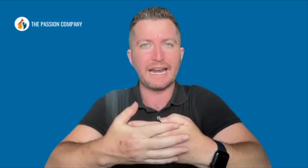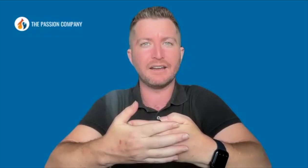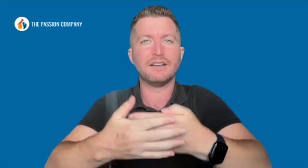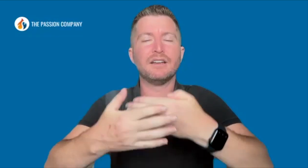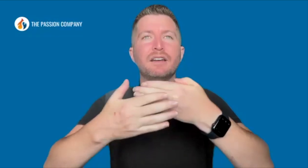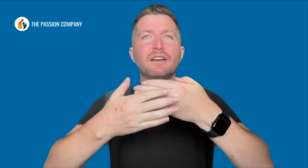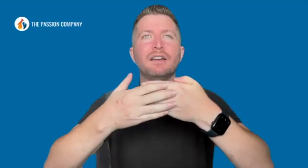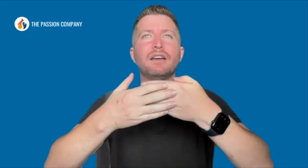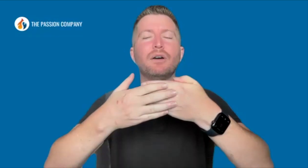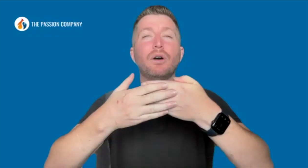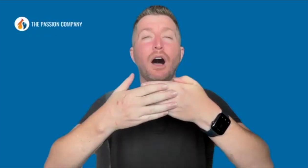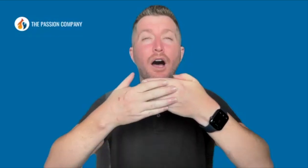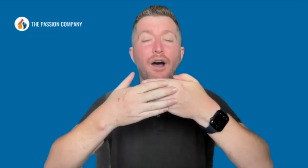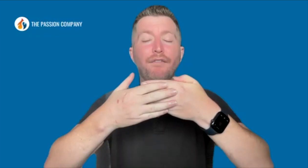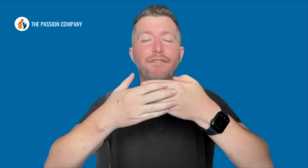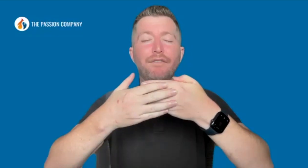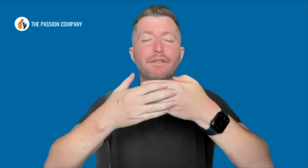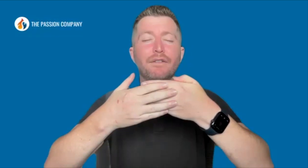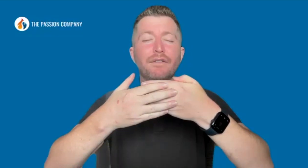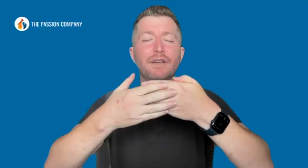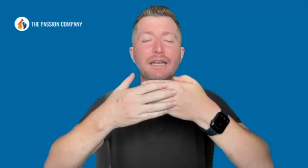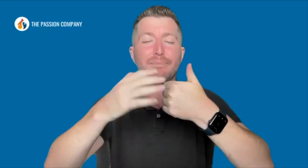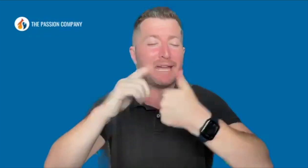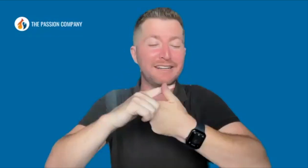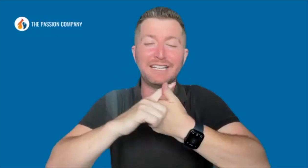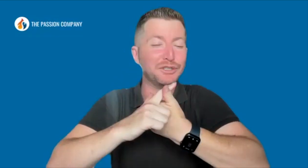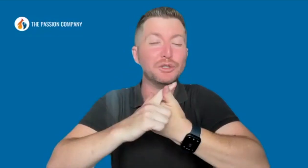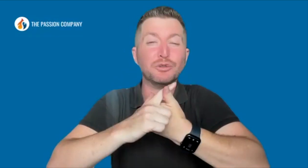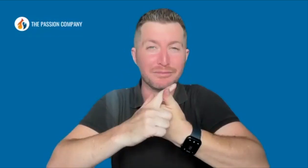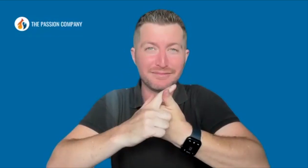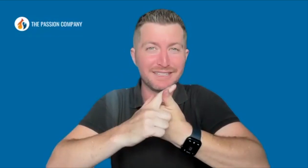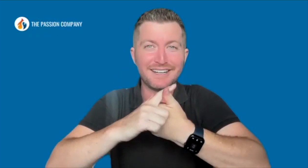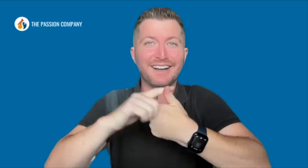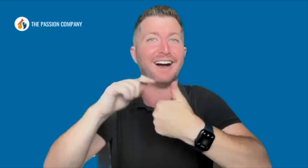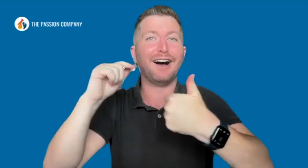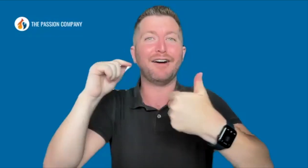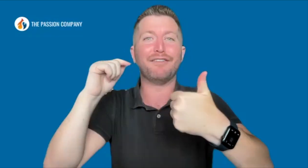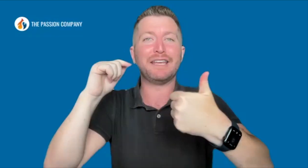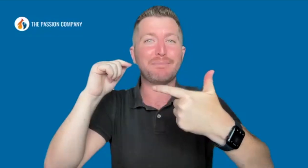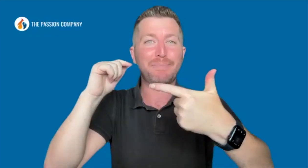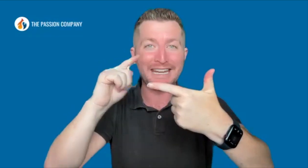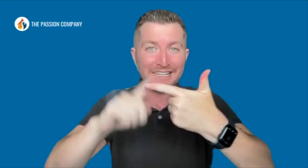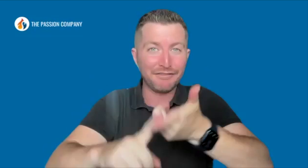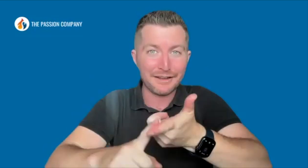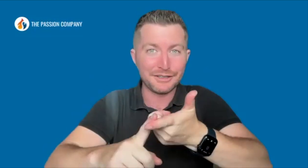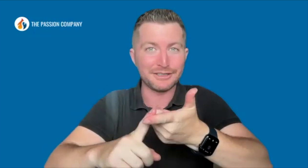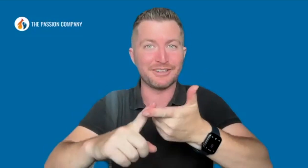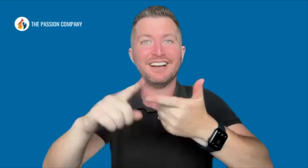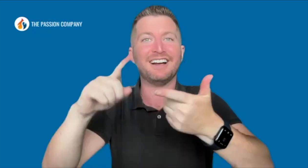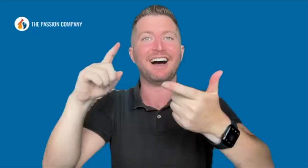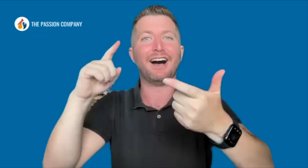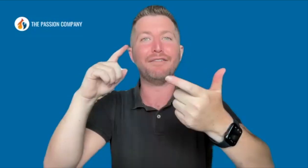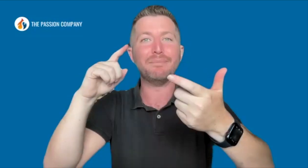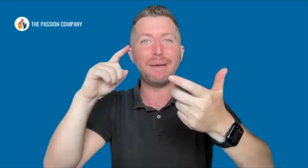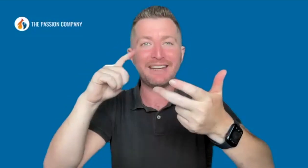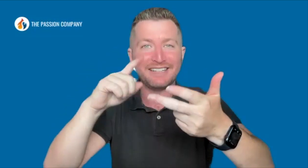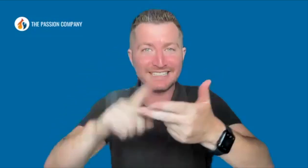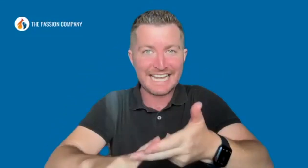of impending doom, of impending failure, of impending death,